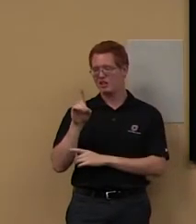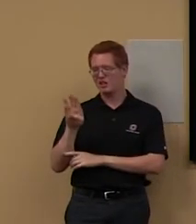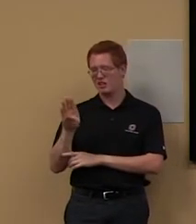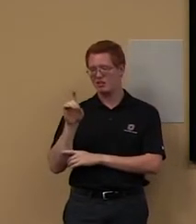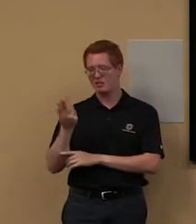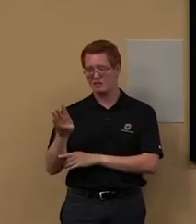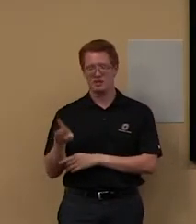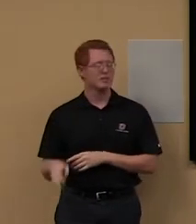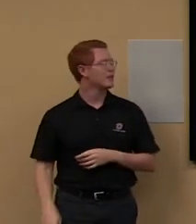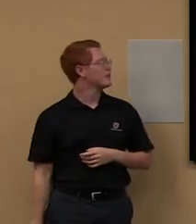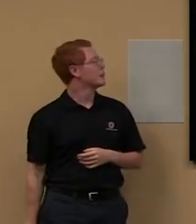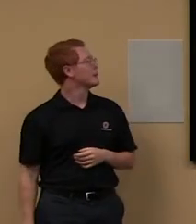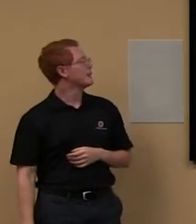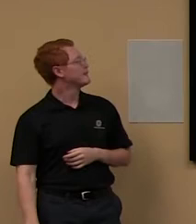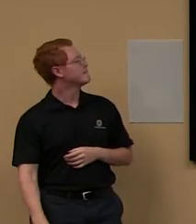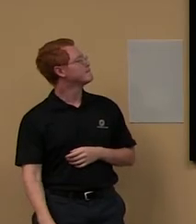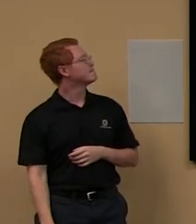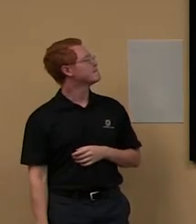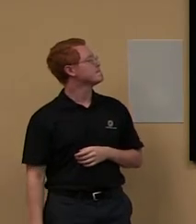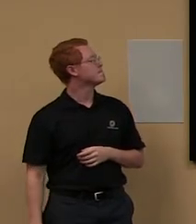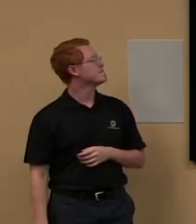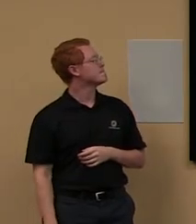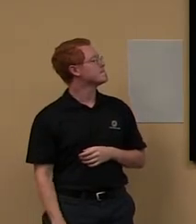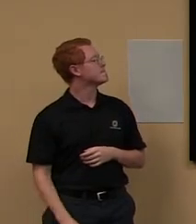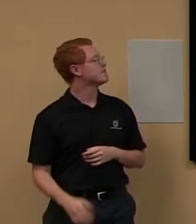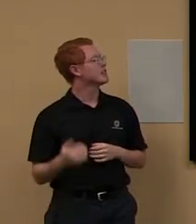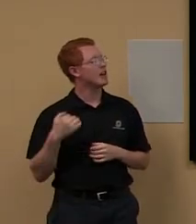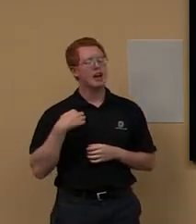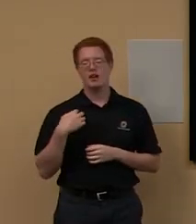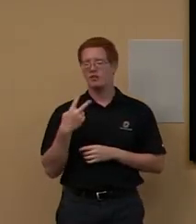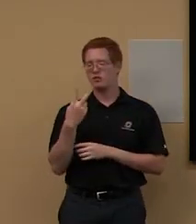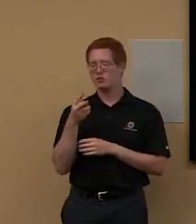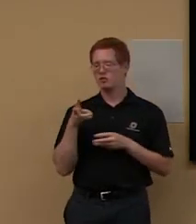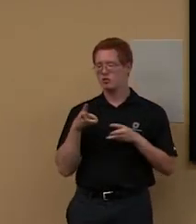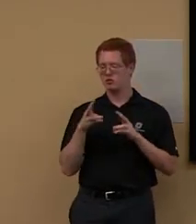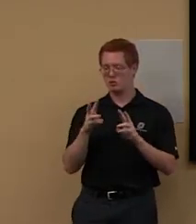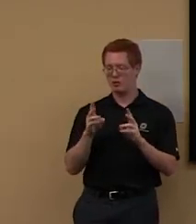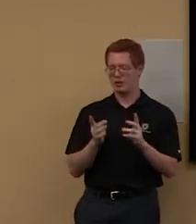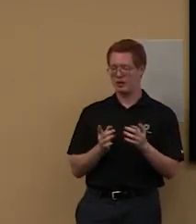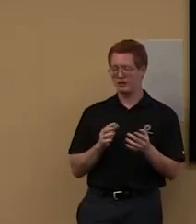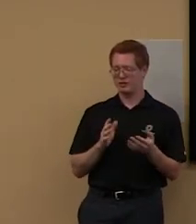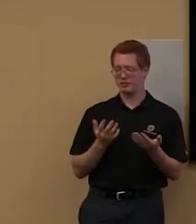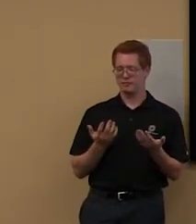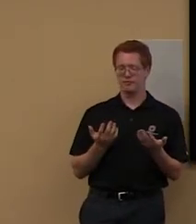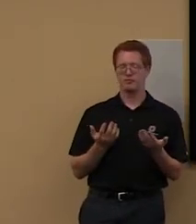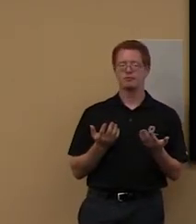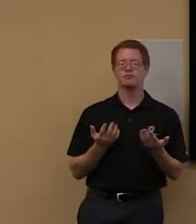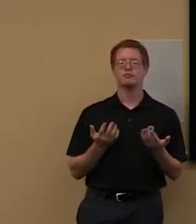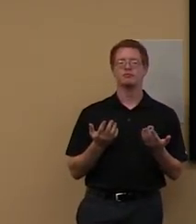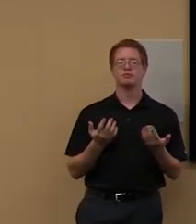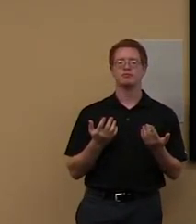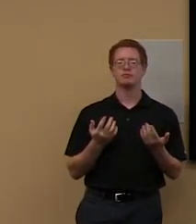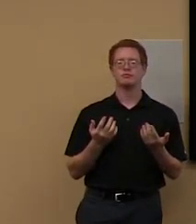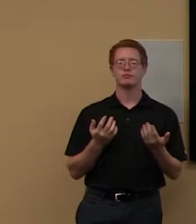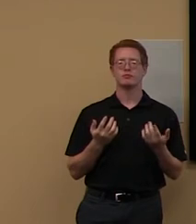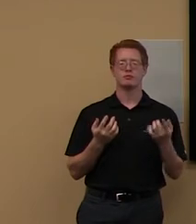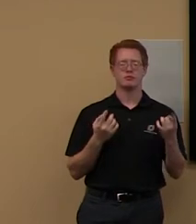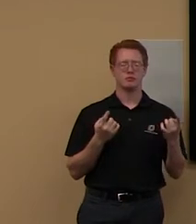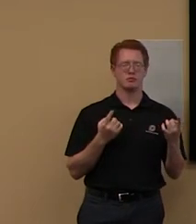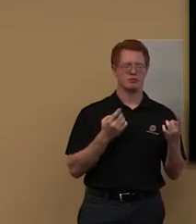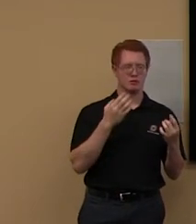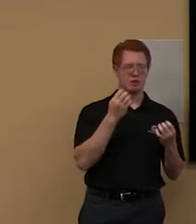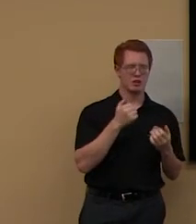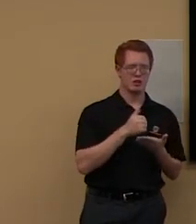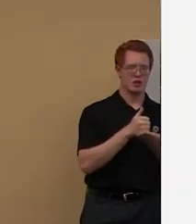And kind of the easiest way, there are two ways to get there. One way is to go, this will also remind,